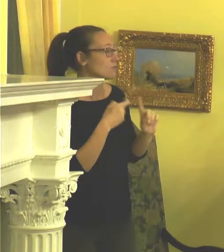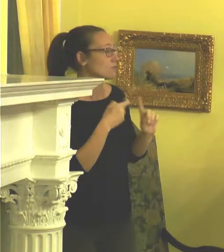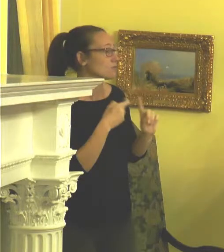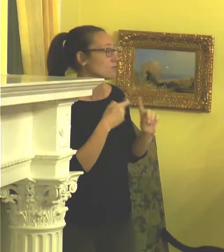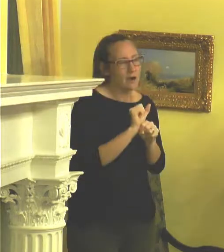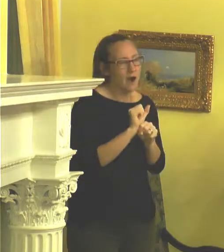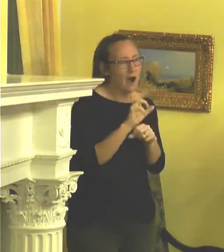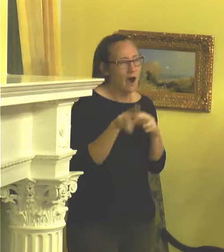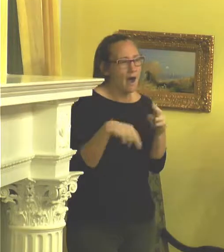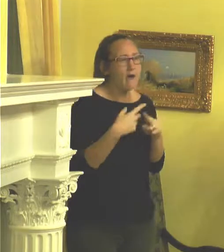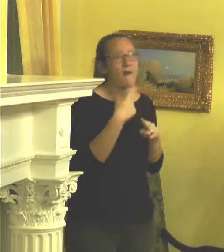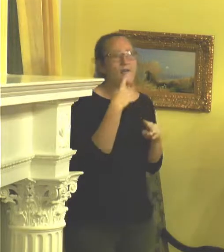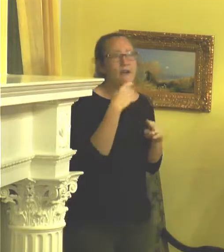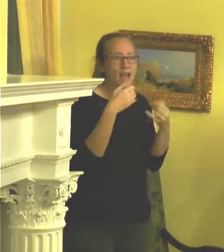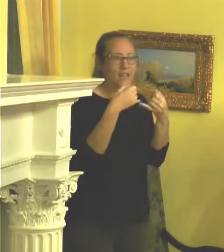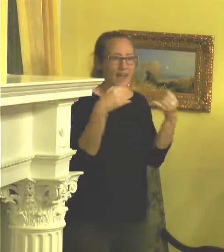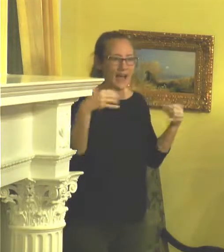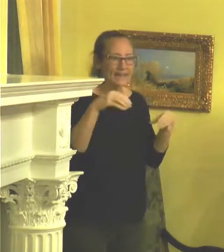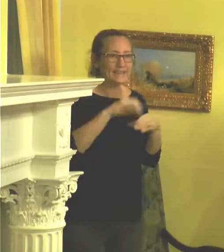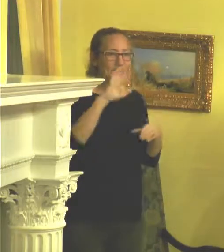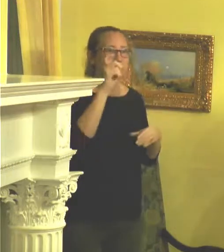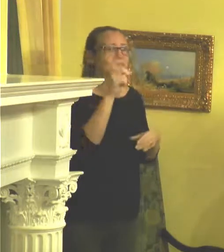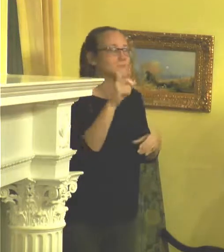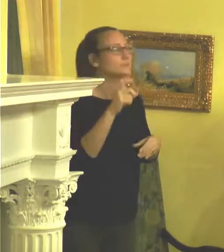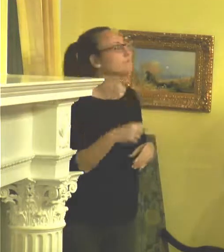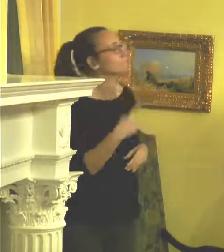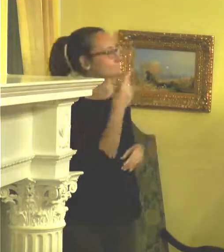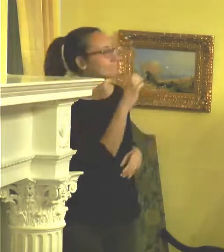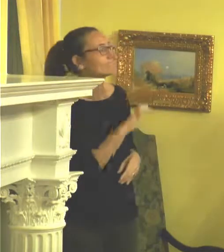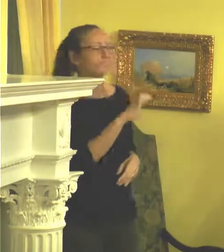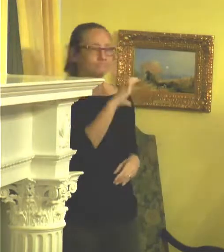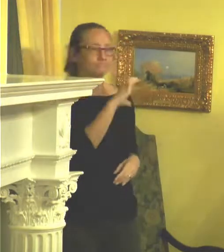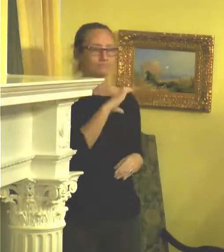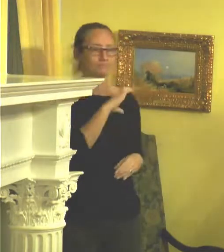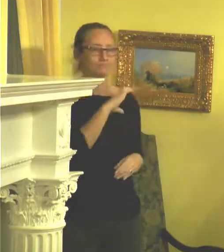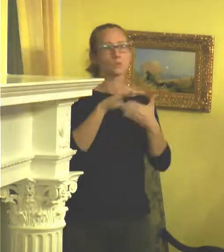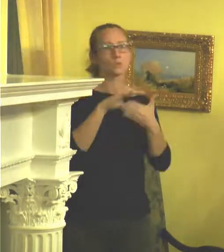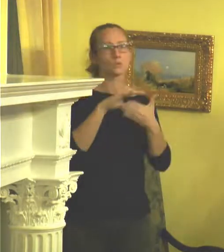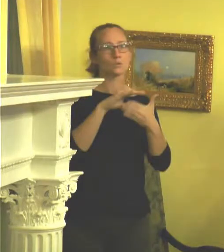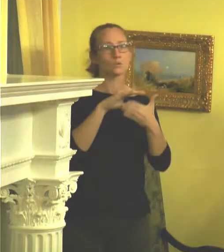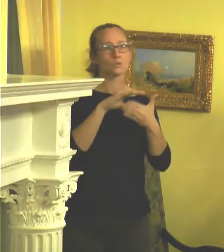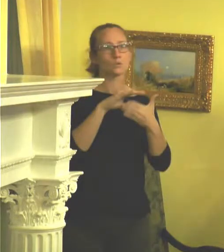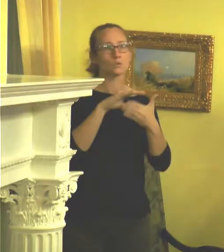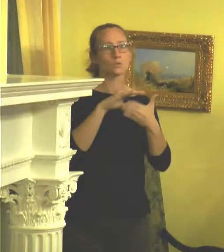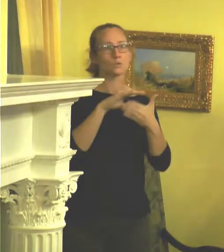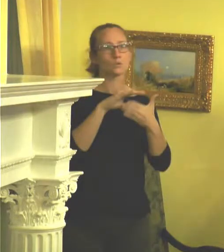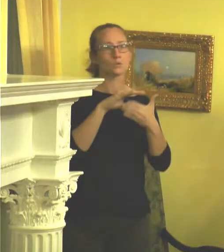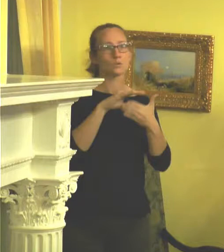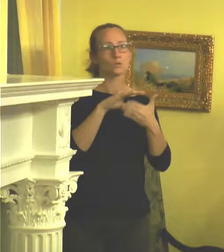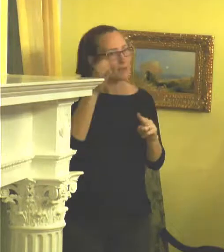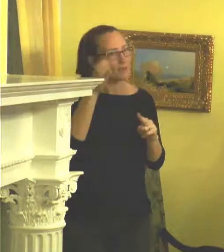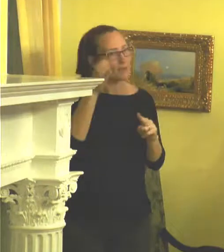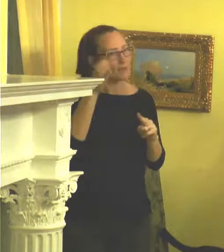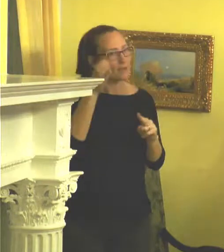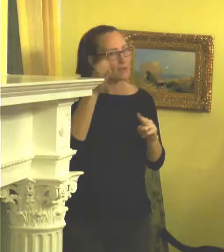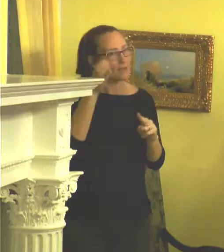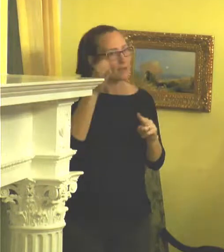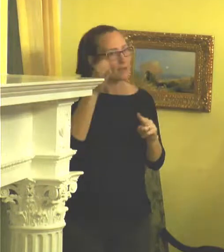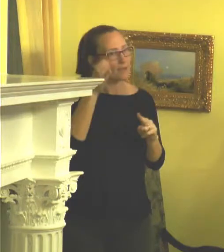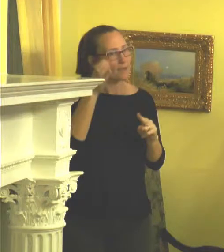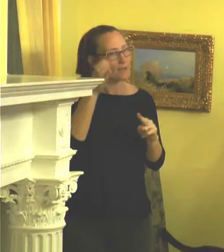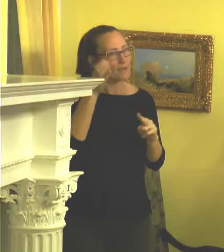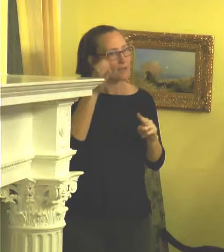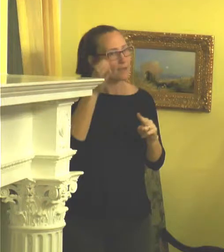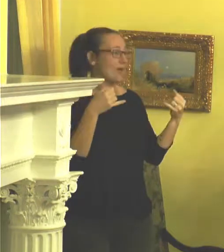redlining in Jacksonville. So this is one of the characters in a story that talked about that. So there's like a red line